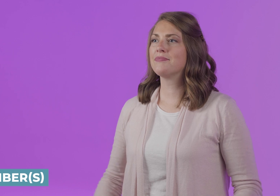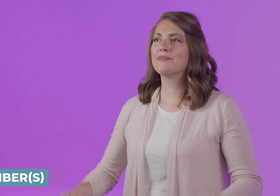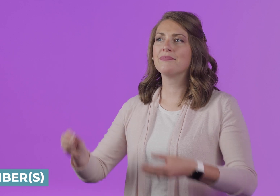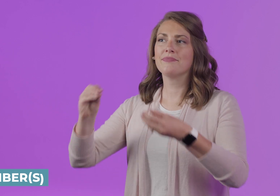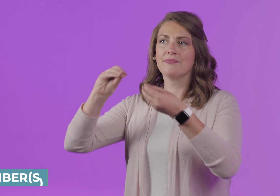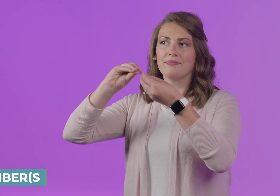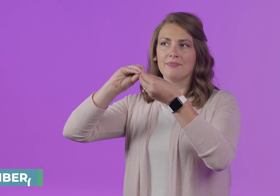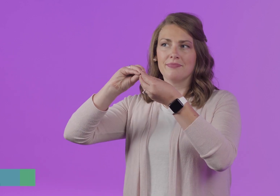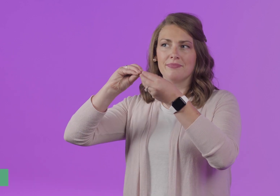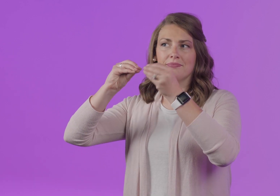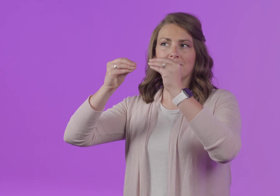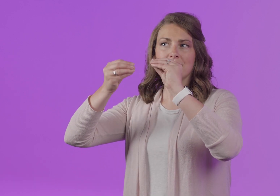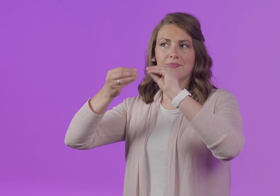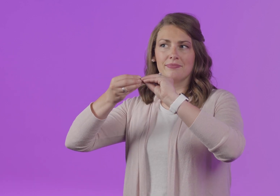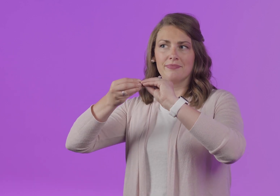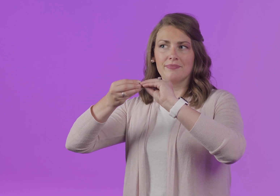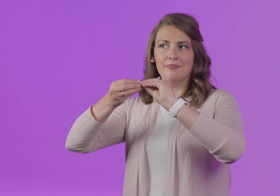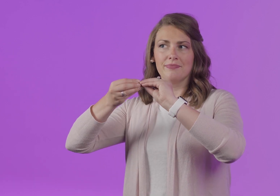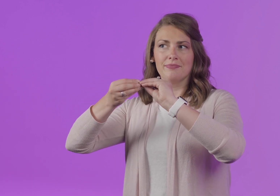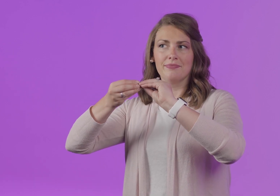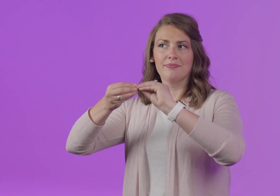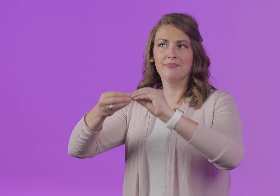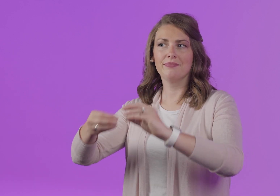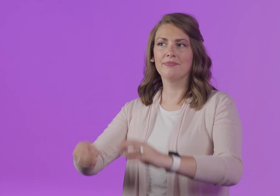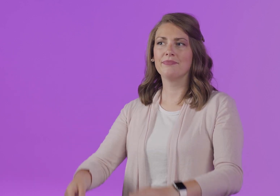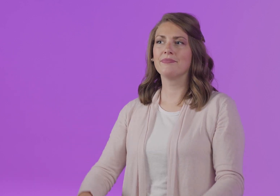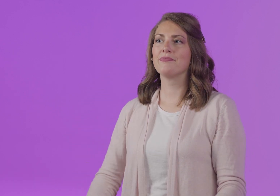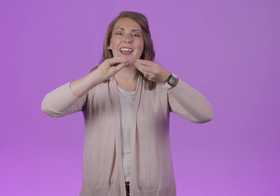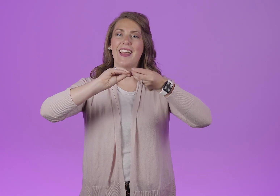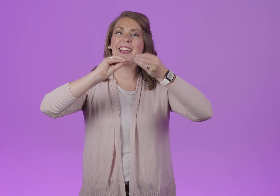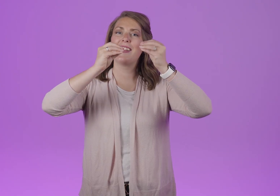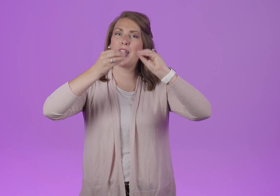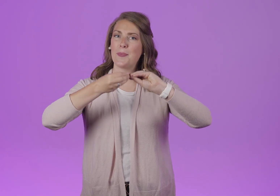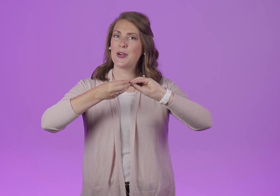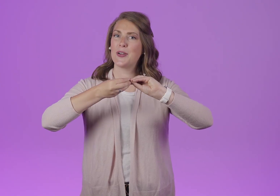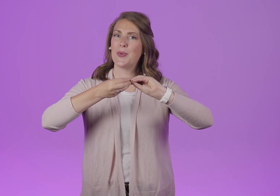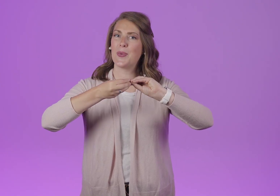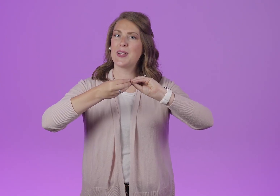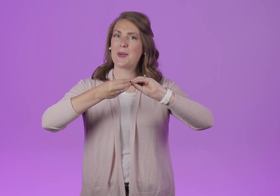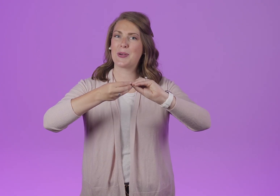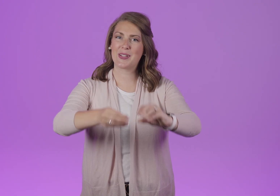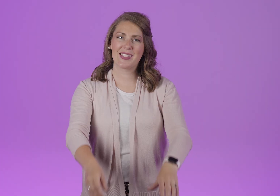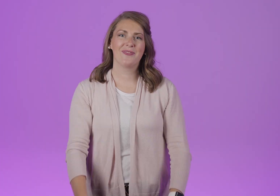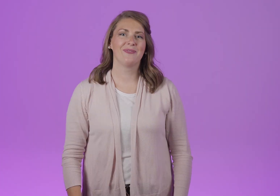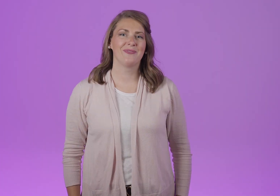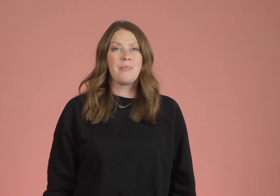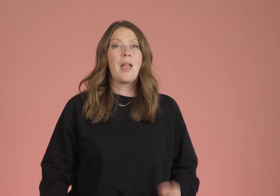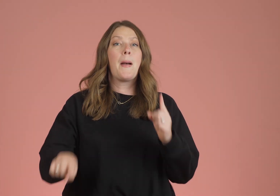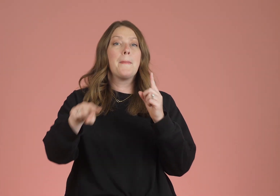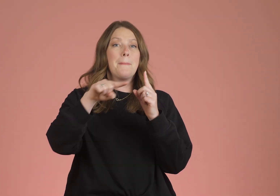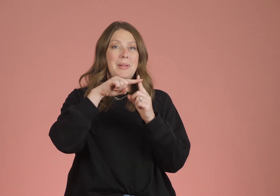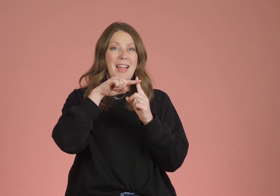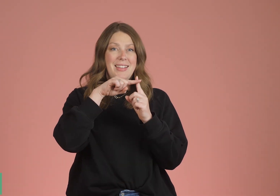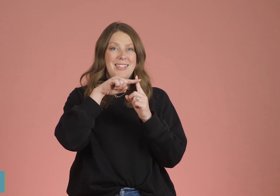You have flat O hands that are twisting. Number, or numbers. Plus.